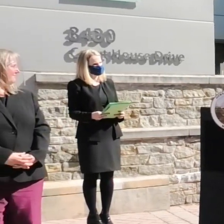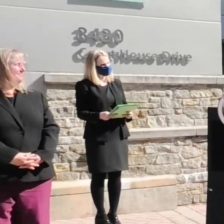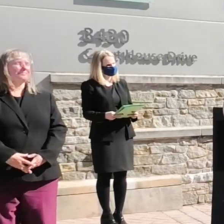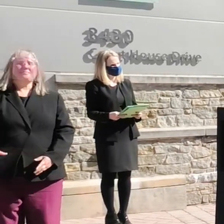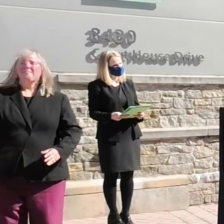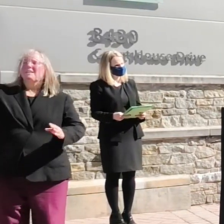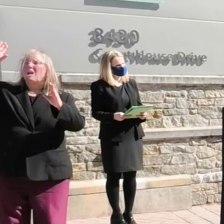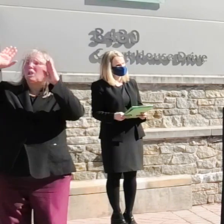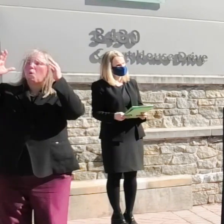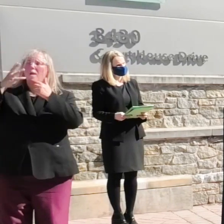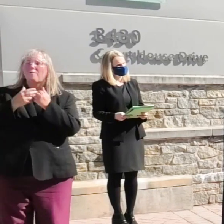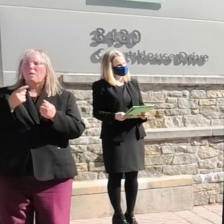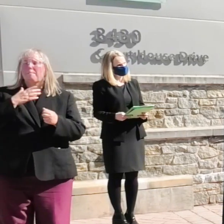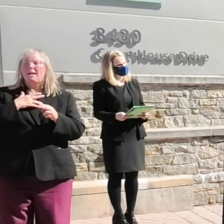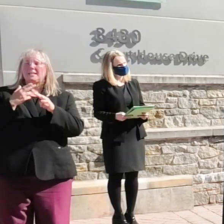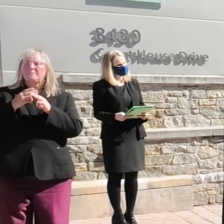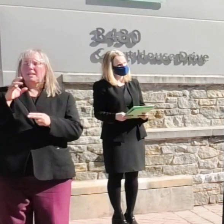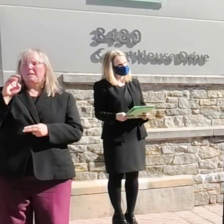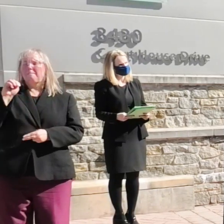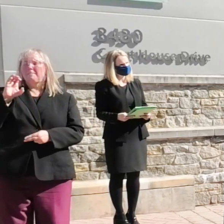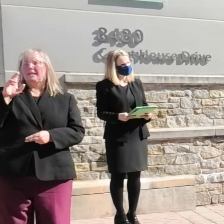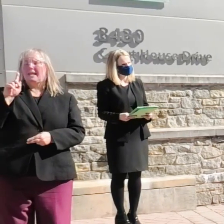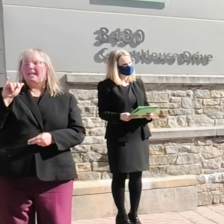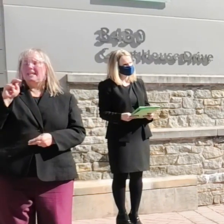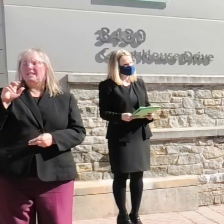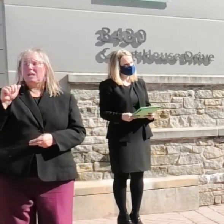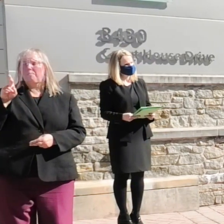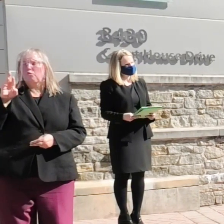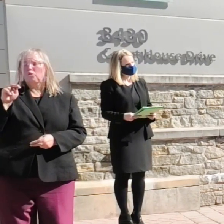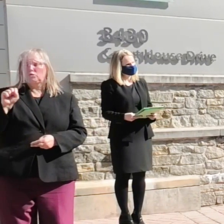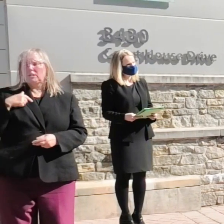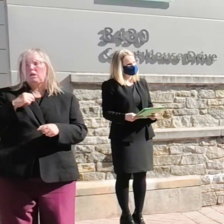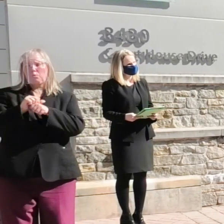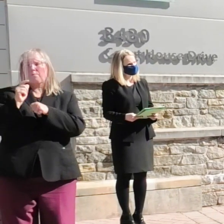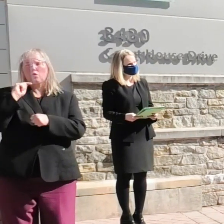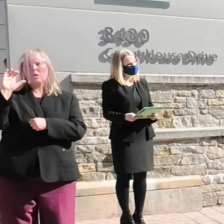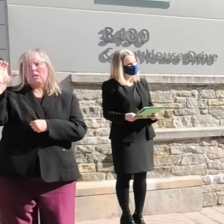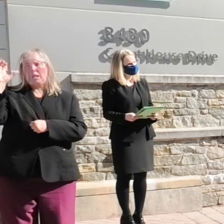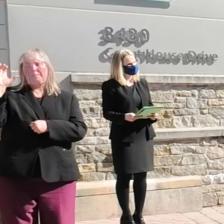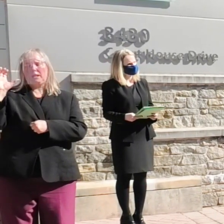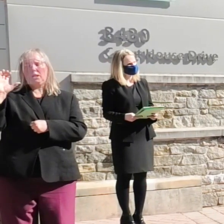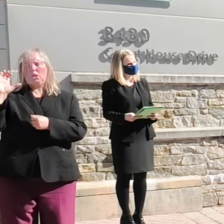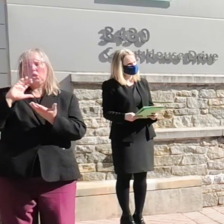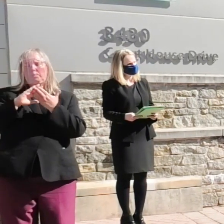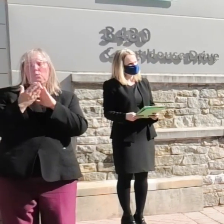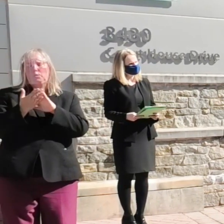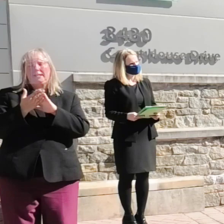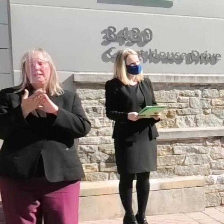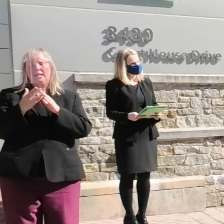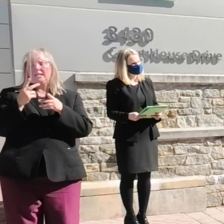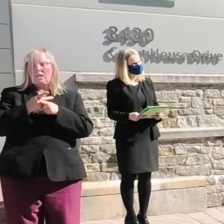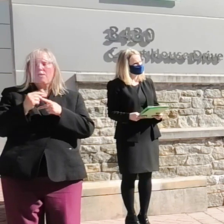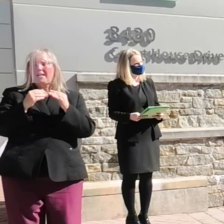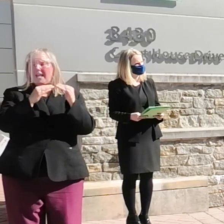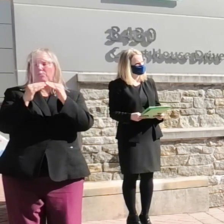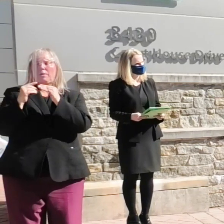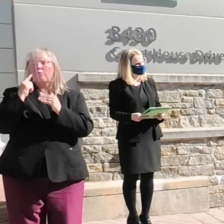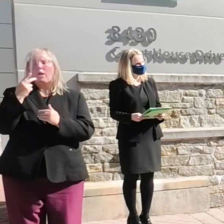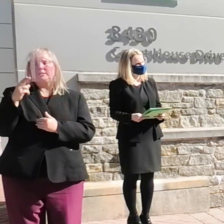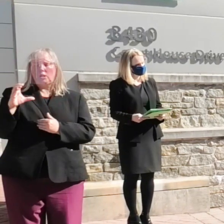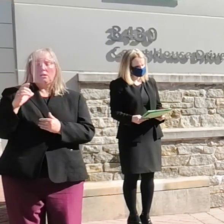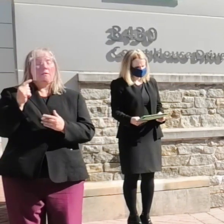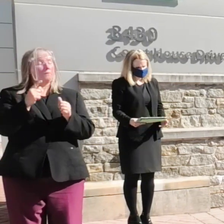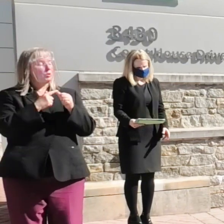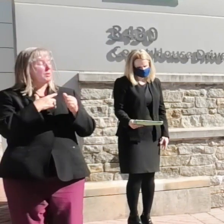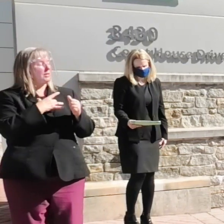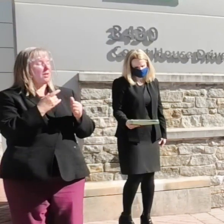Hello, everyone. My name is McKayna Burns, and I work for Columbia Community Care and Equity for HC. First, we'd like to thank Dr.